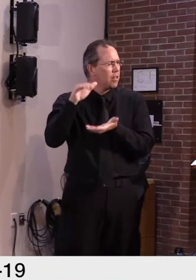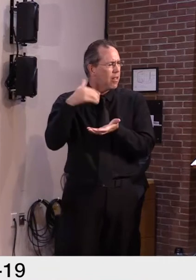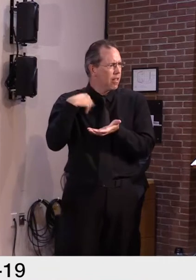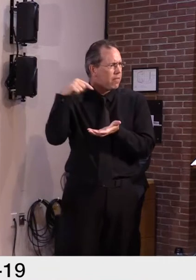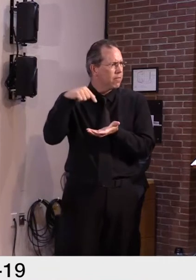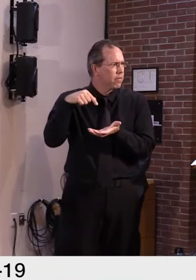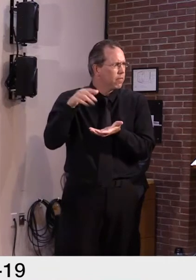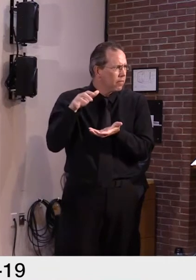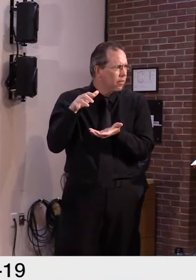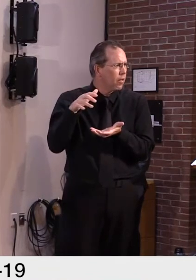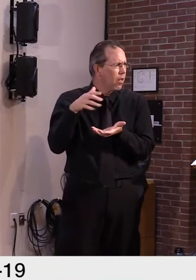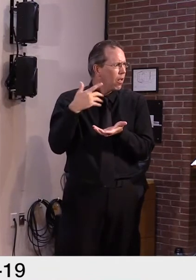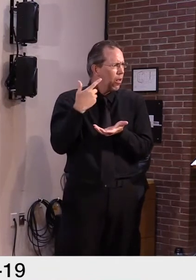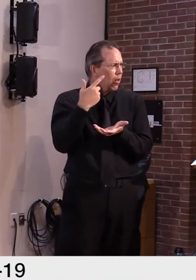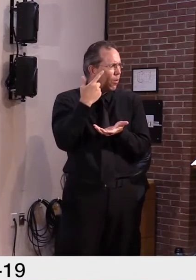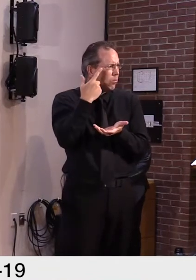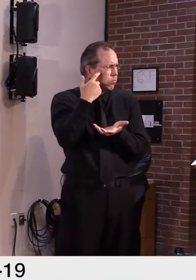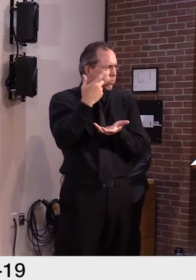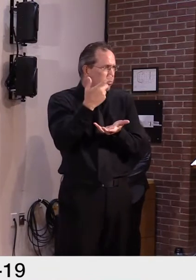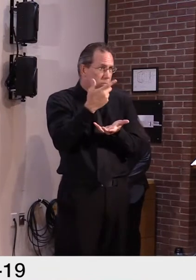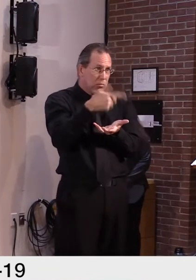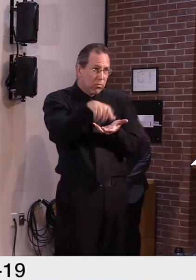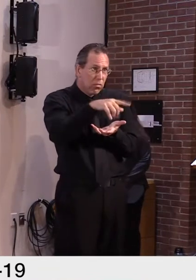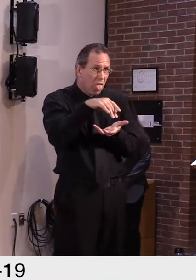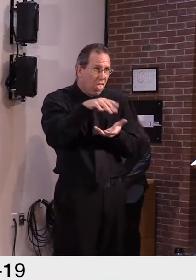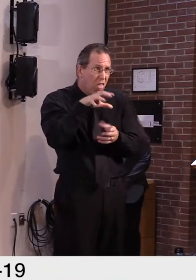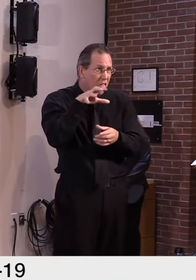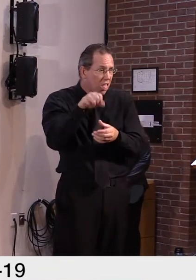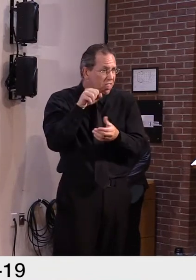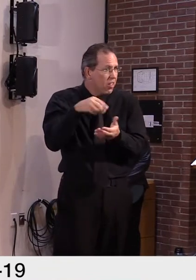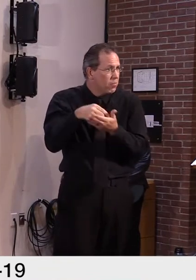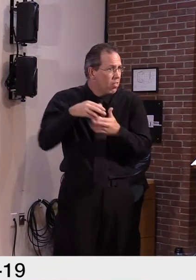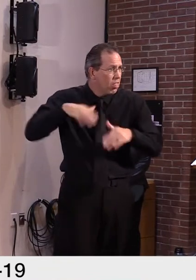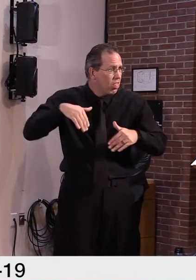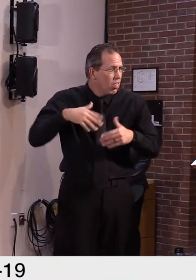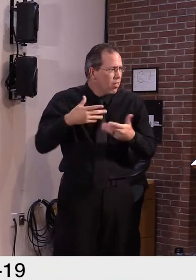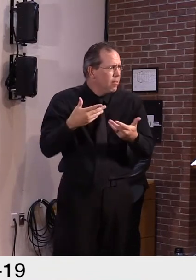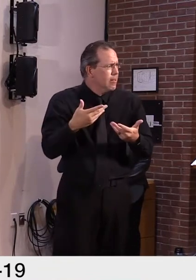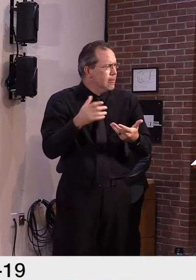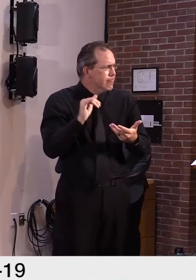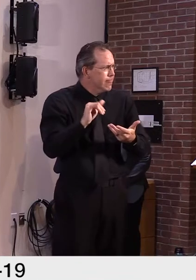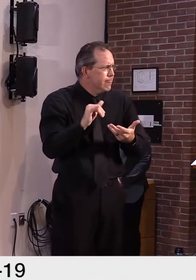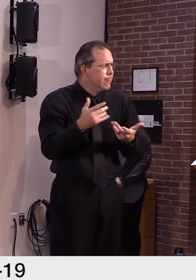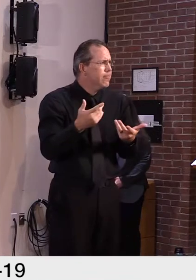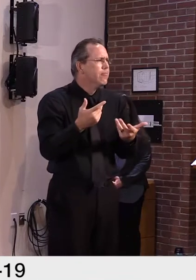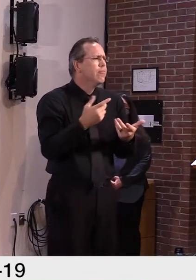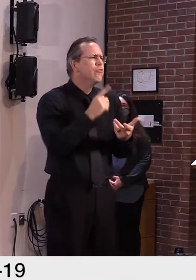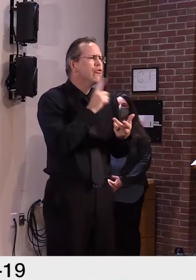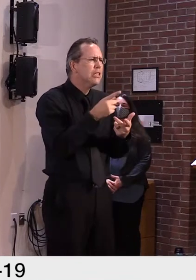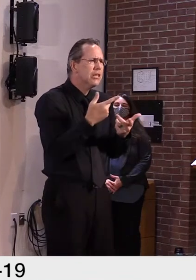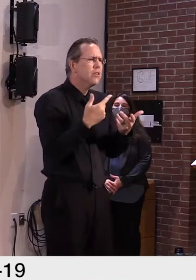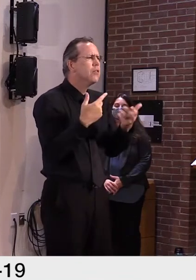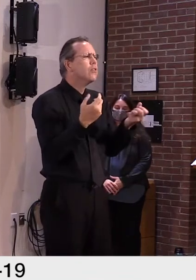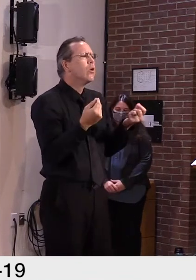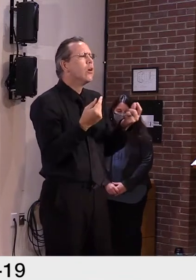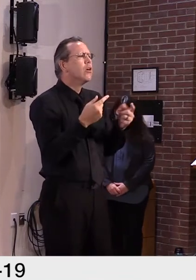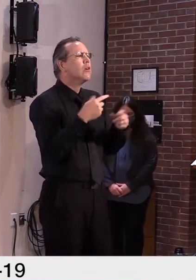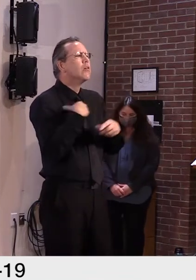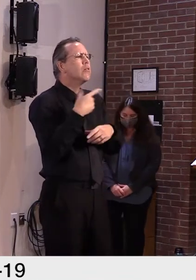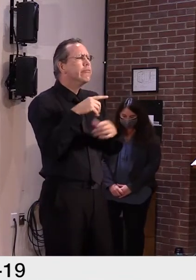more, $20.1 million has already been distributed out there.